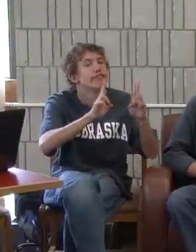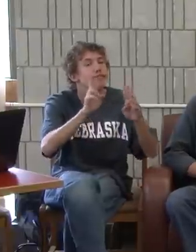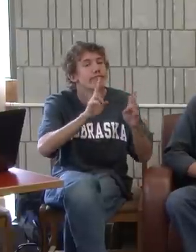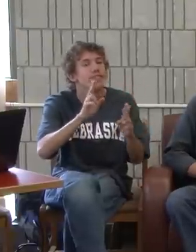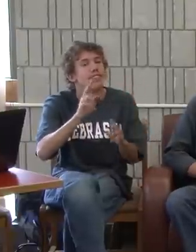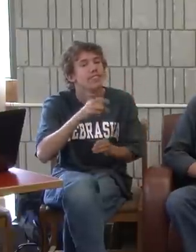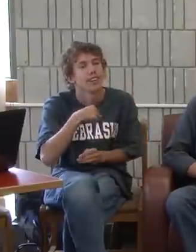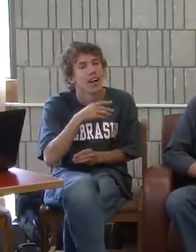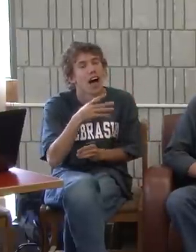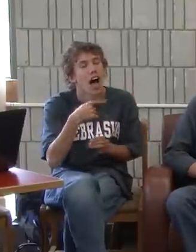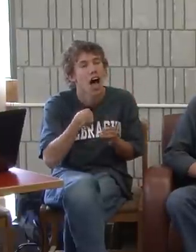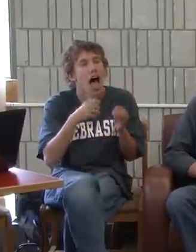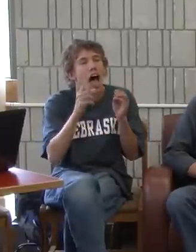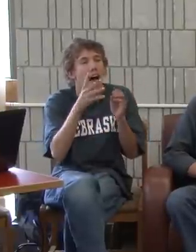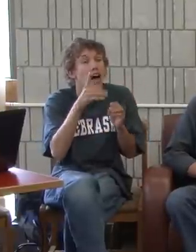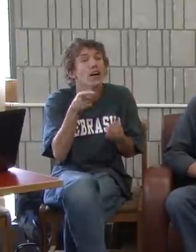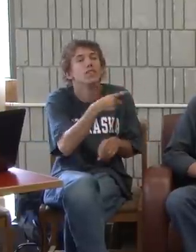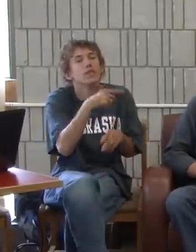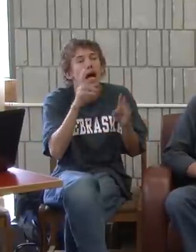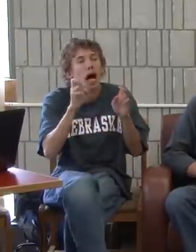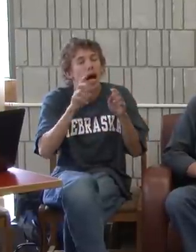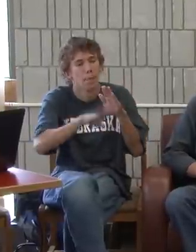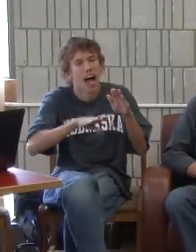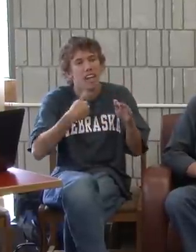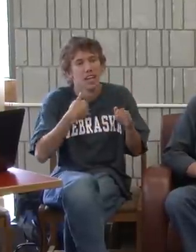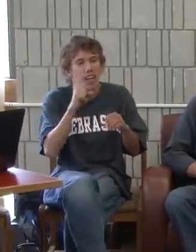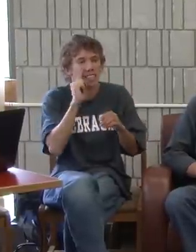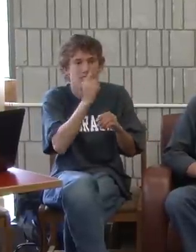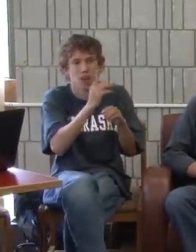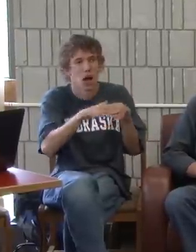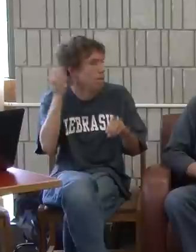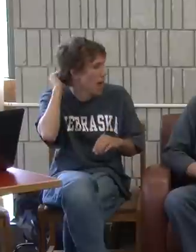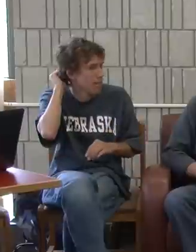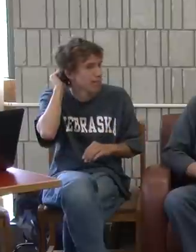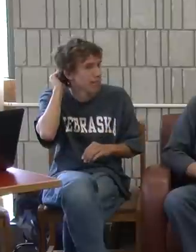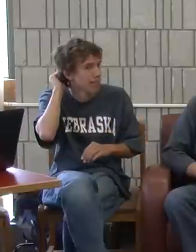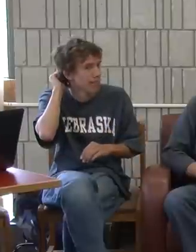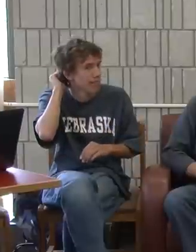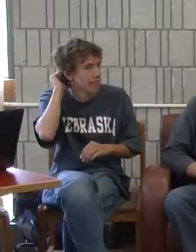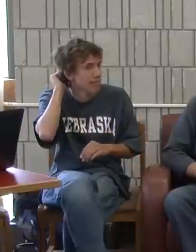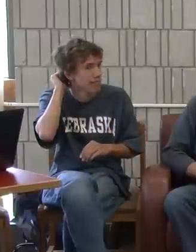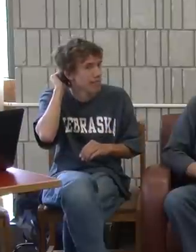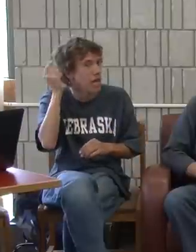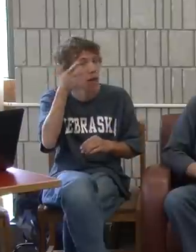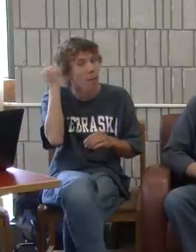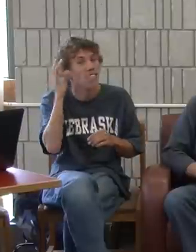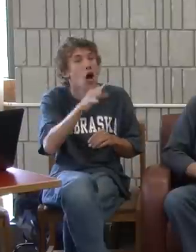If deaf people are talking to each other, then basically I have like eyes in the back of my head.